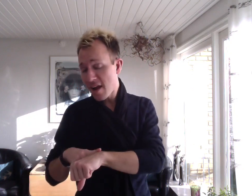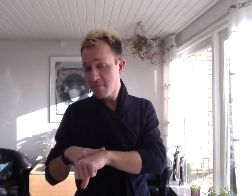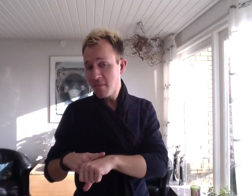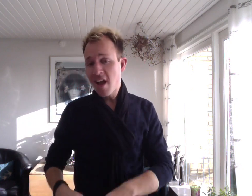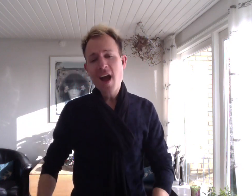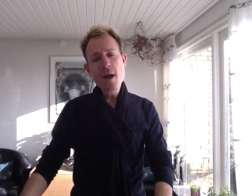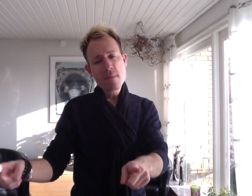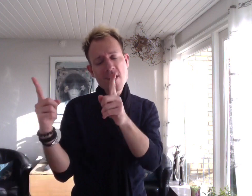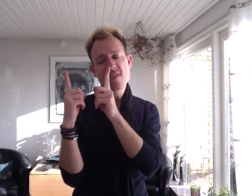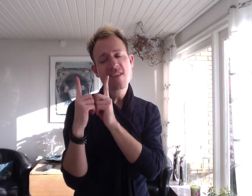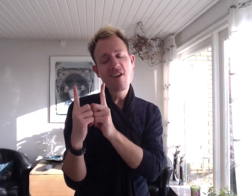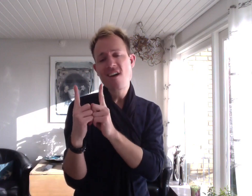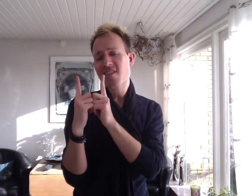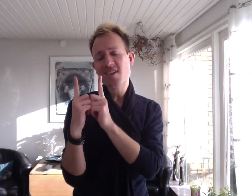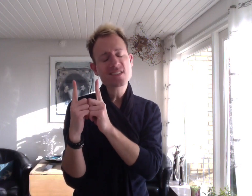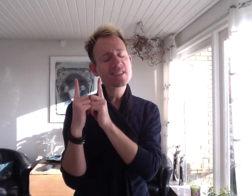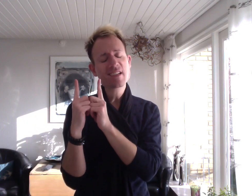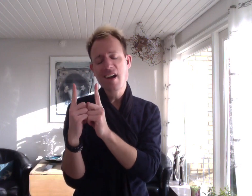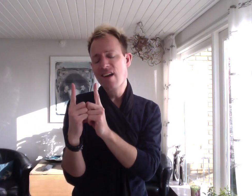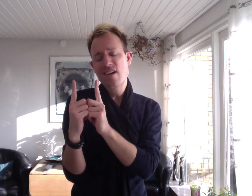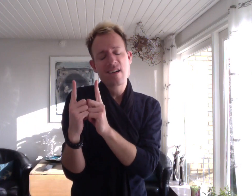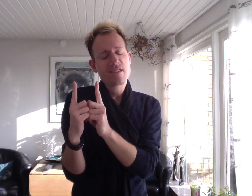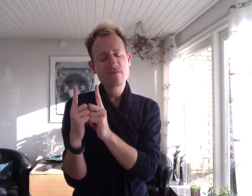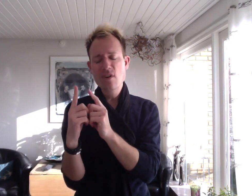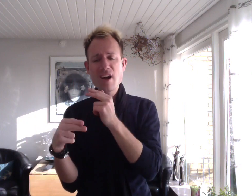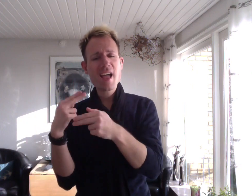I'll be on your side forevermore